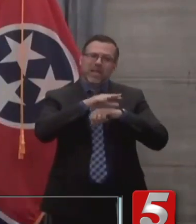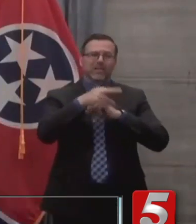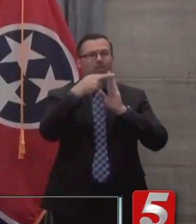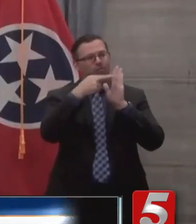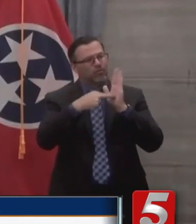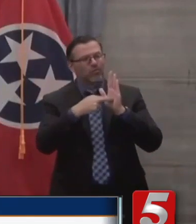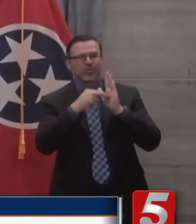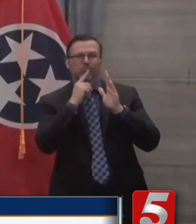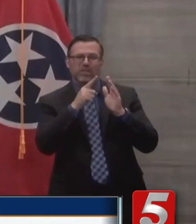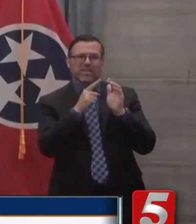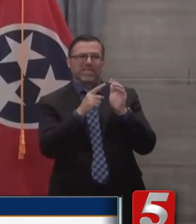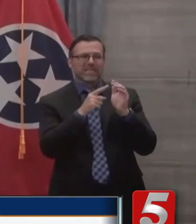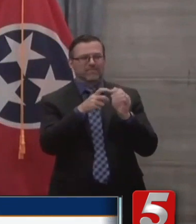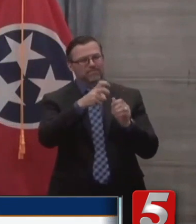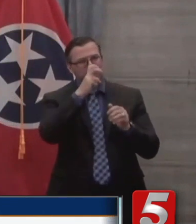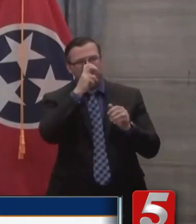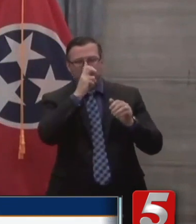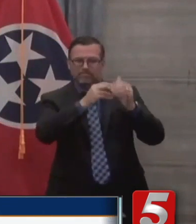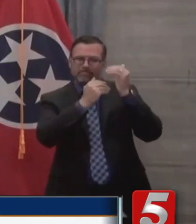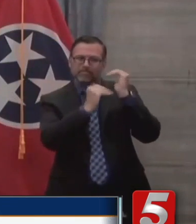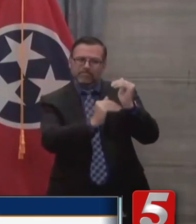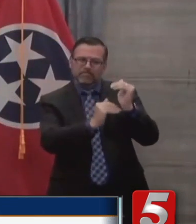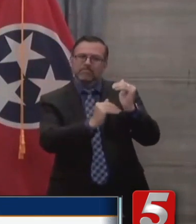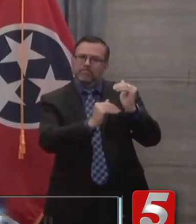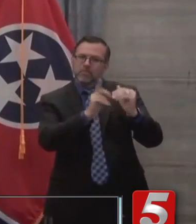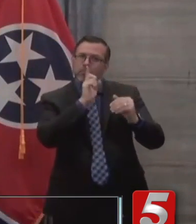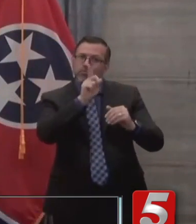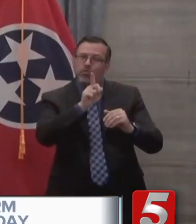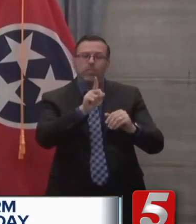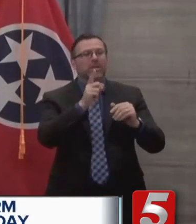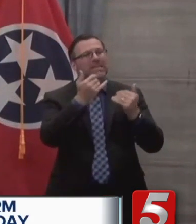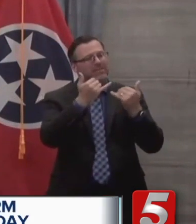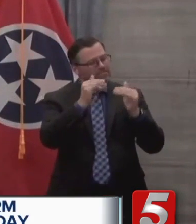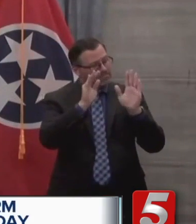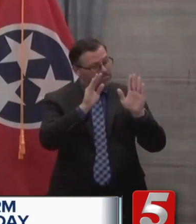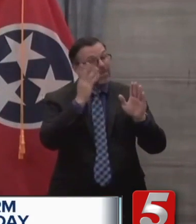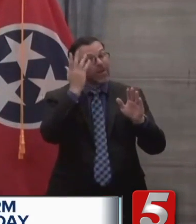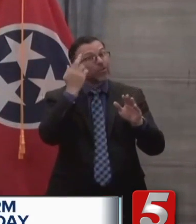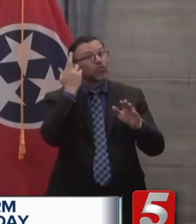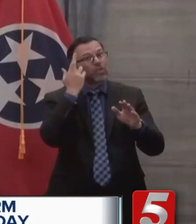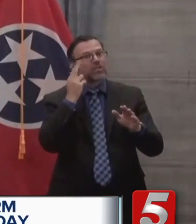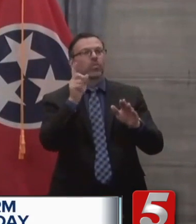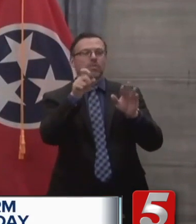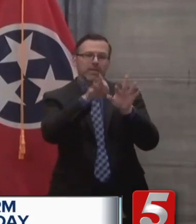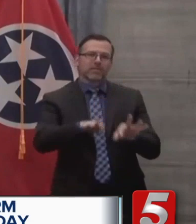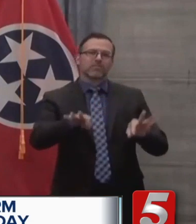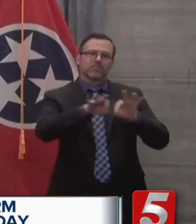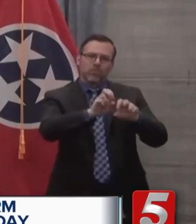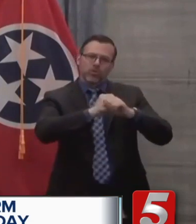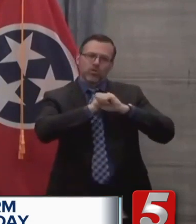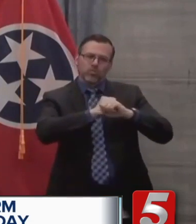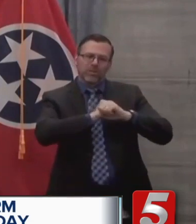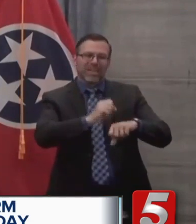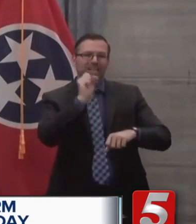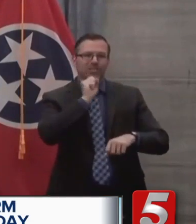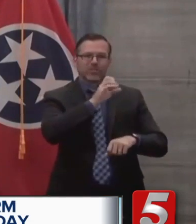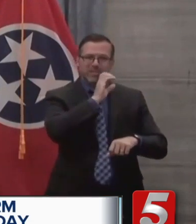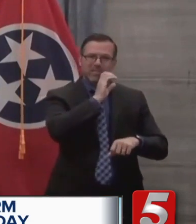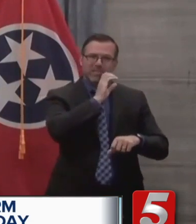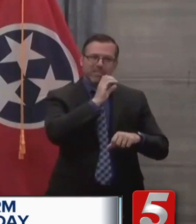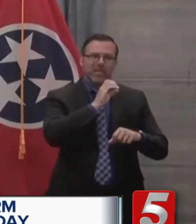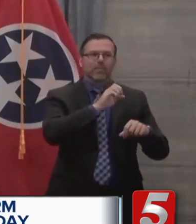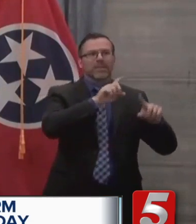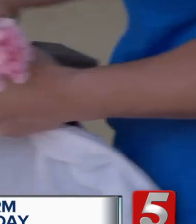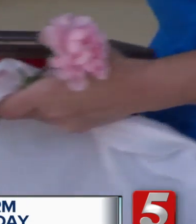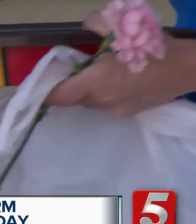because we need to be able to do everything we can to protect this most vulnerable population while allowing for their social and